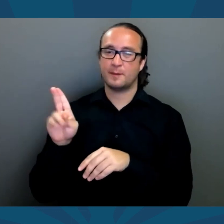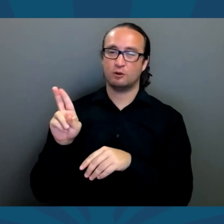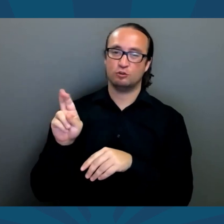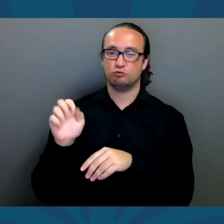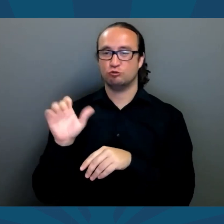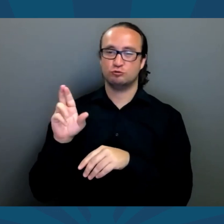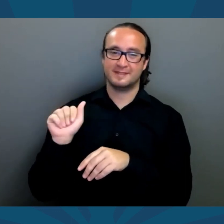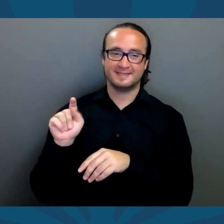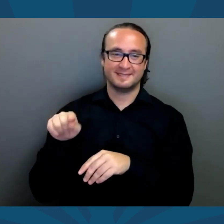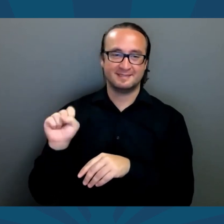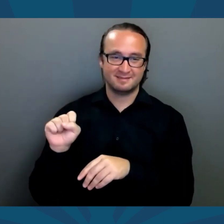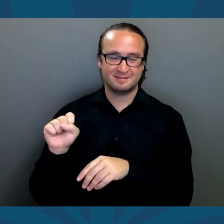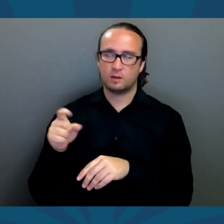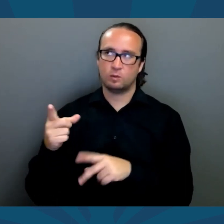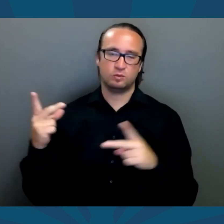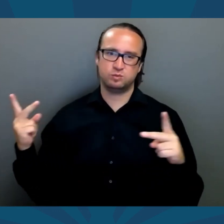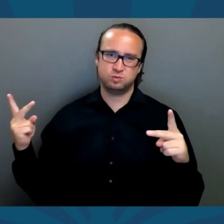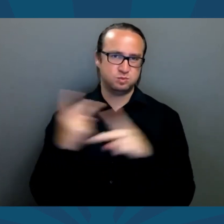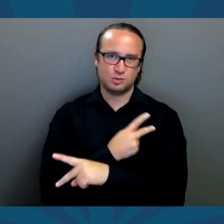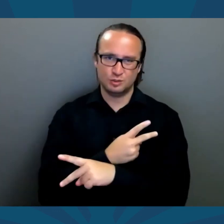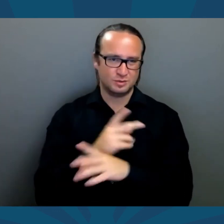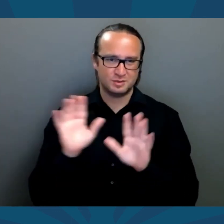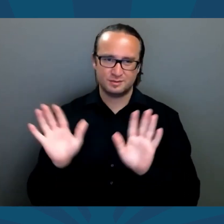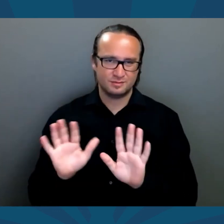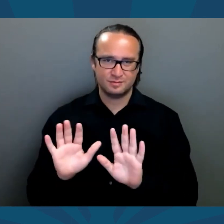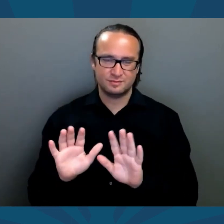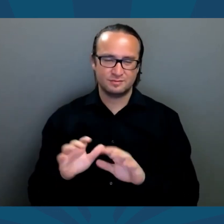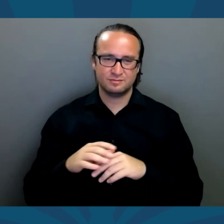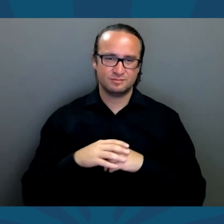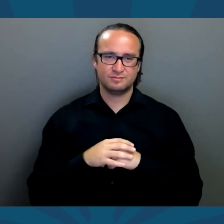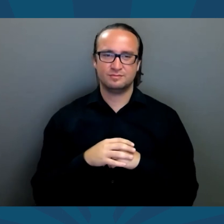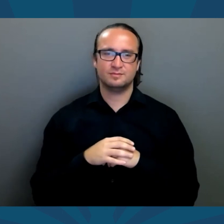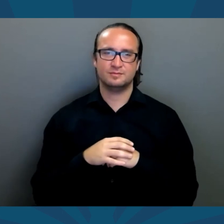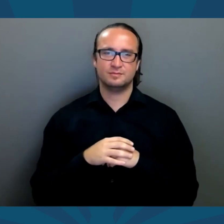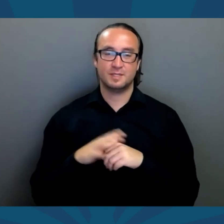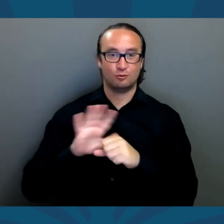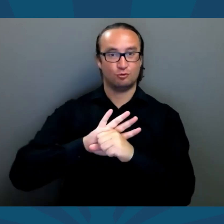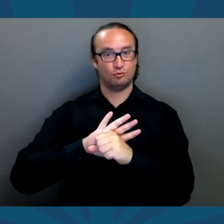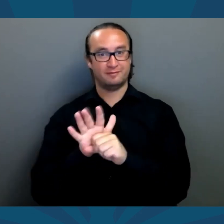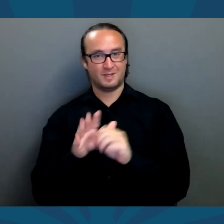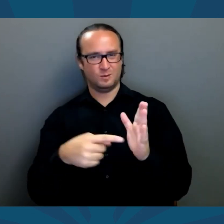Out-of-touch career politicians and bureaucrats are just making it worse.